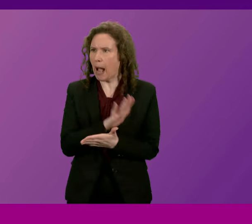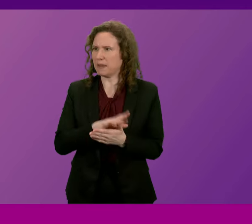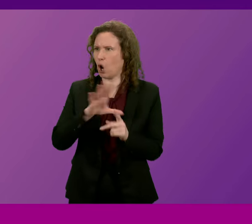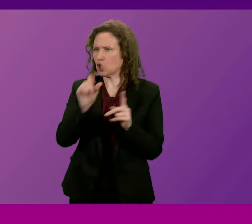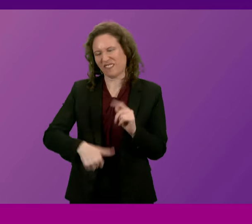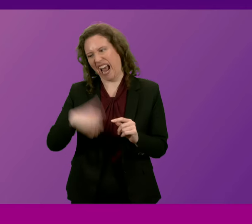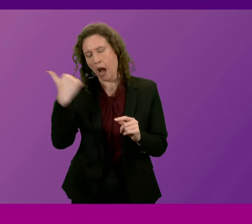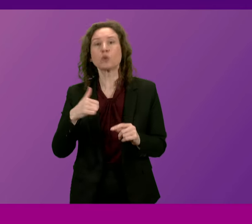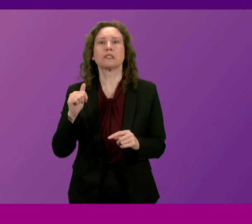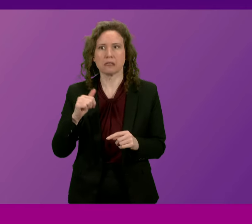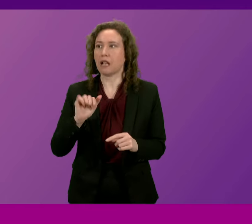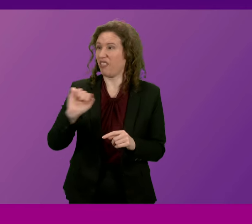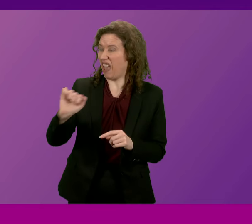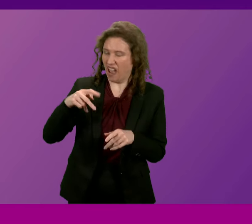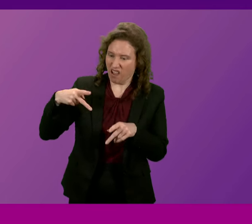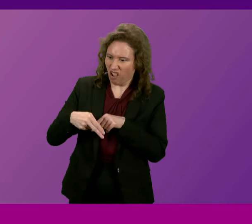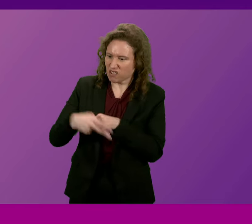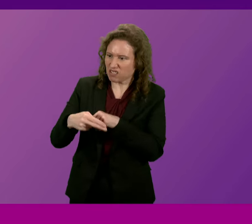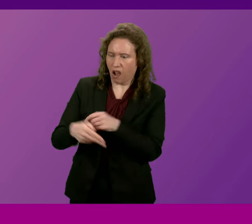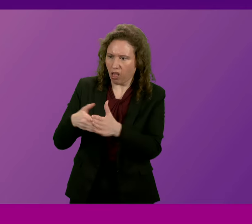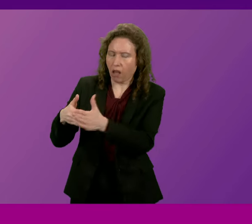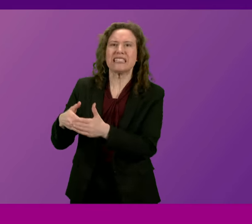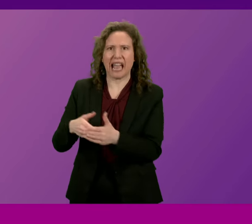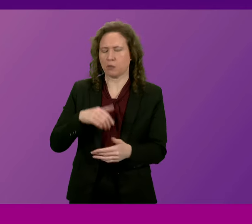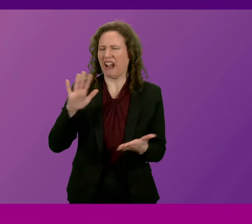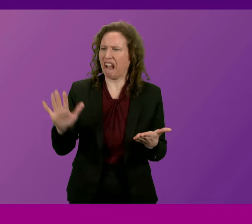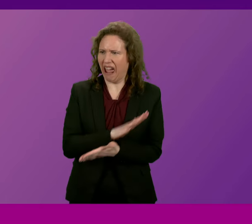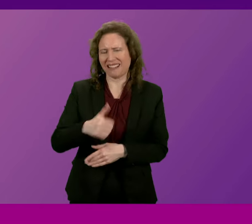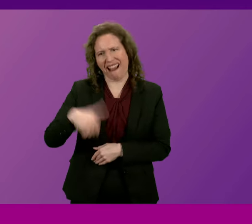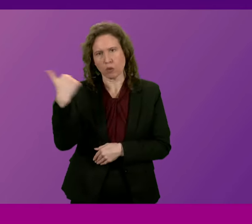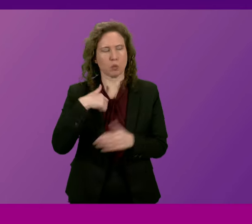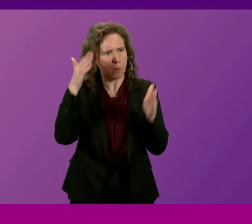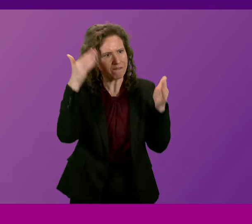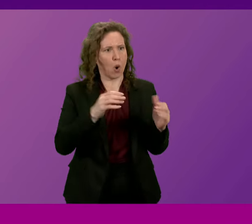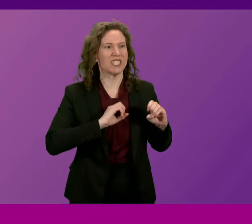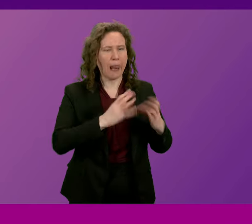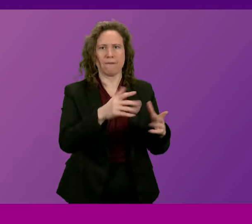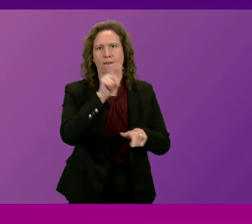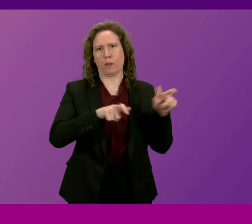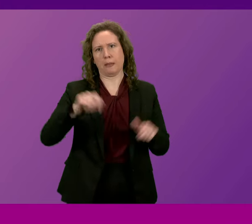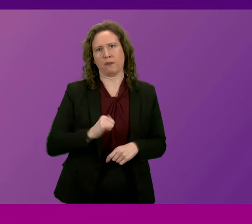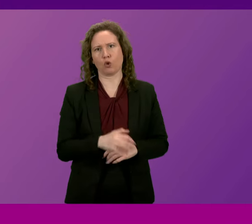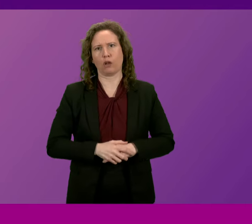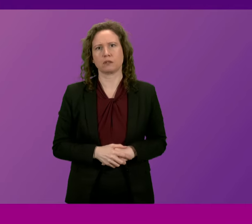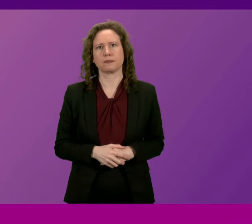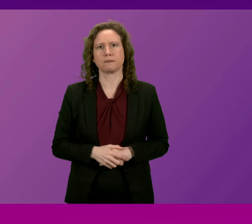Conservatives and the impediments they put in their way? Yes, we are. And we'll focus on delivering for the people of Scotland.